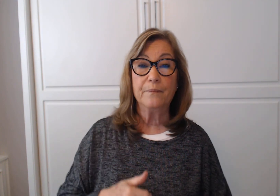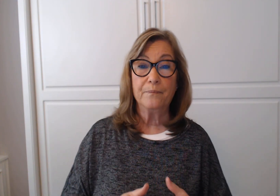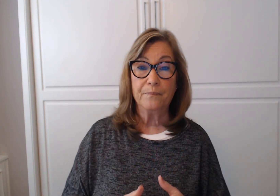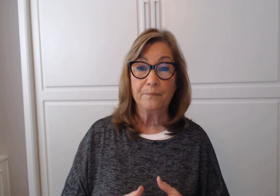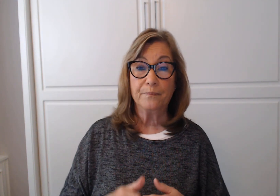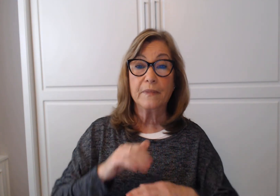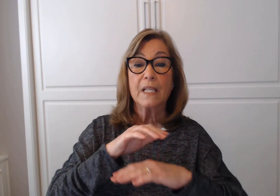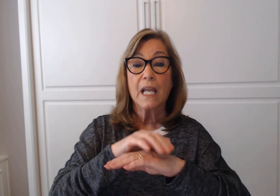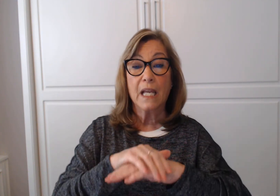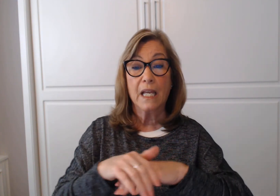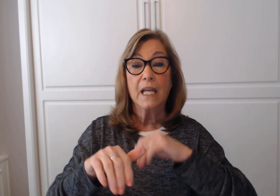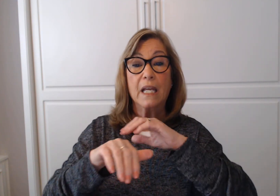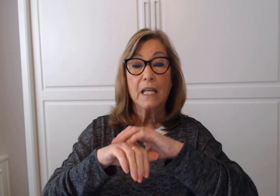Comforting. The. Needy.